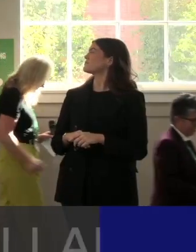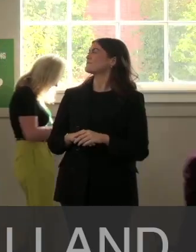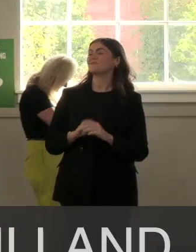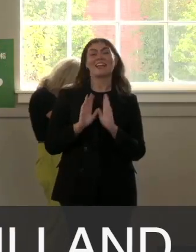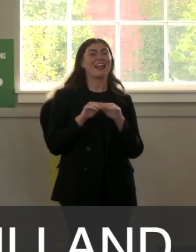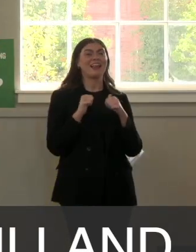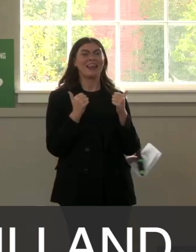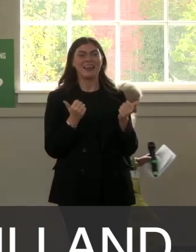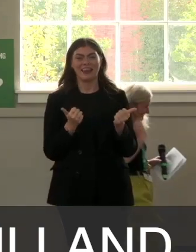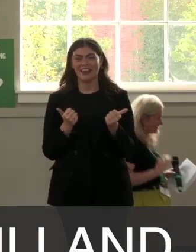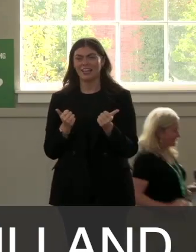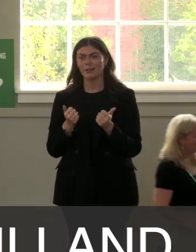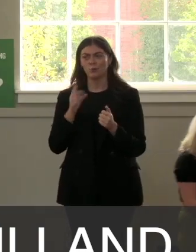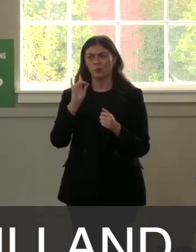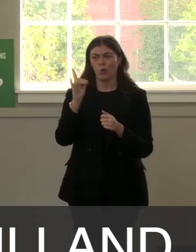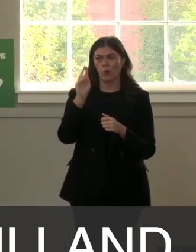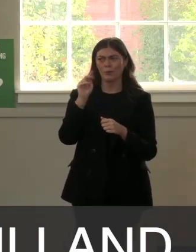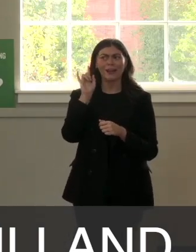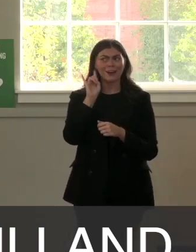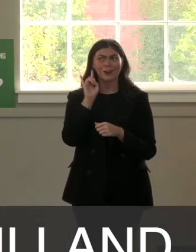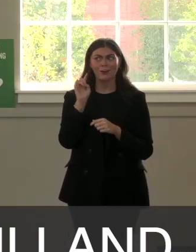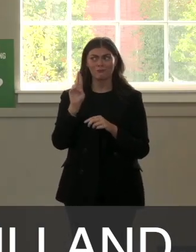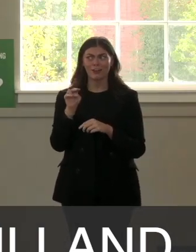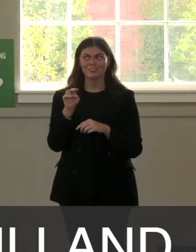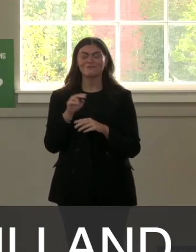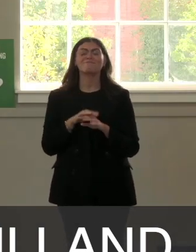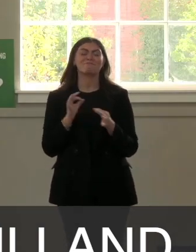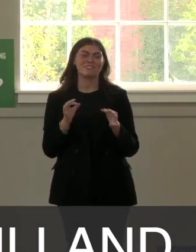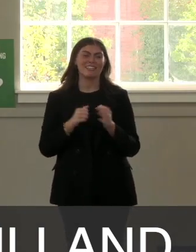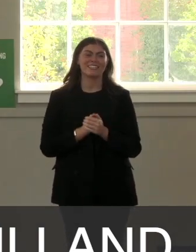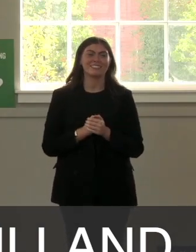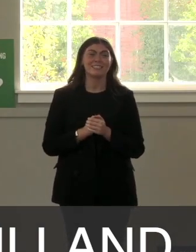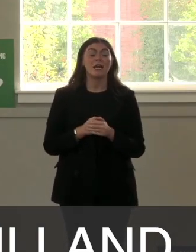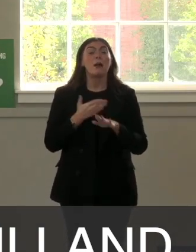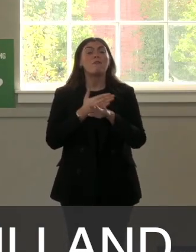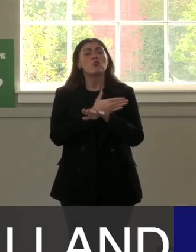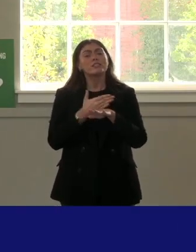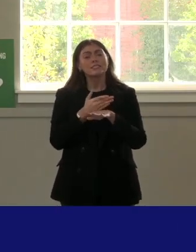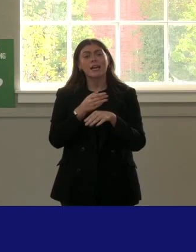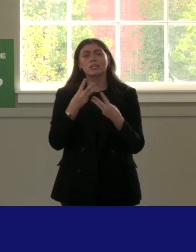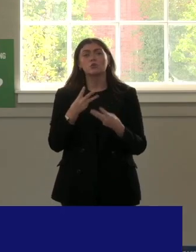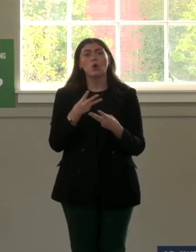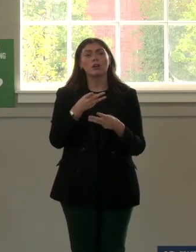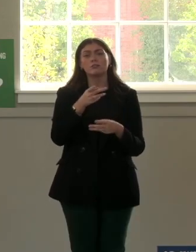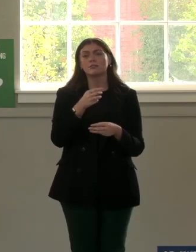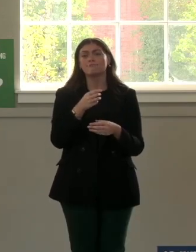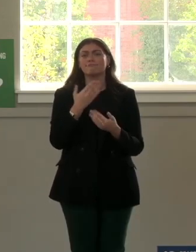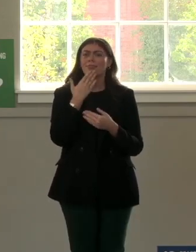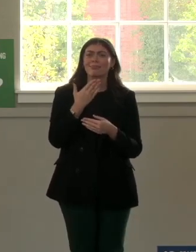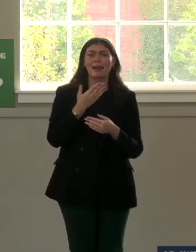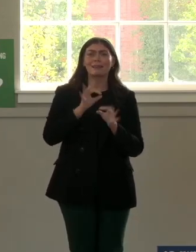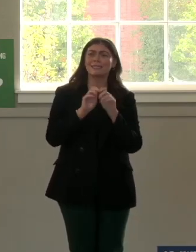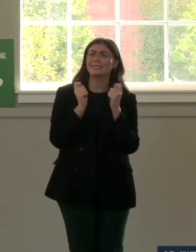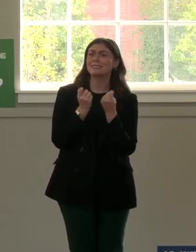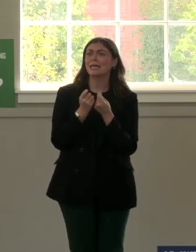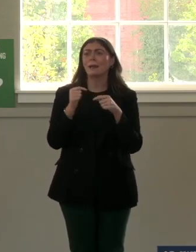Hi, I hope it's... Can you hear me? Okay. Before I start, I just want to thank the team, all of these who have been so helpful and so wonderful